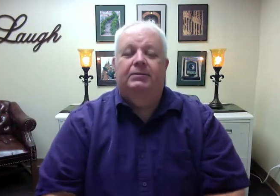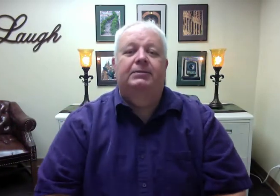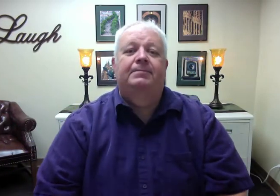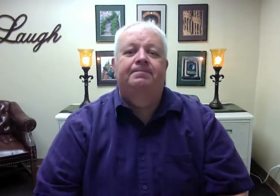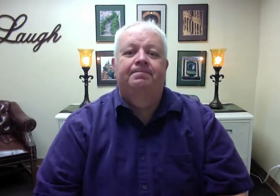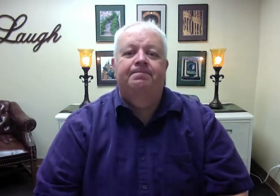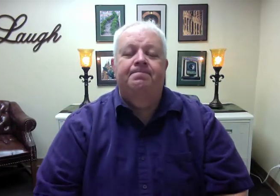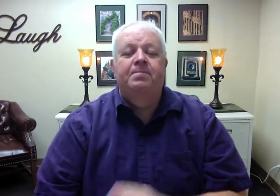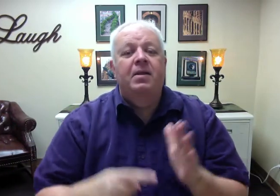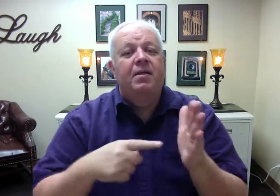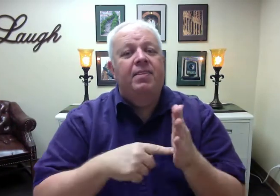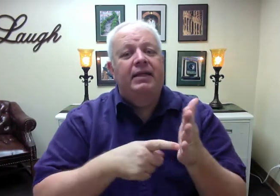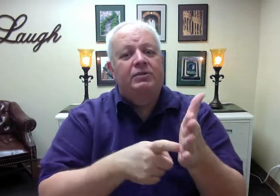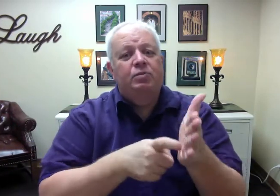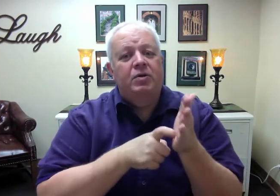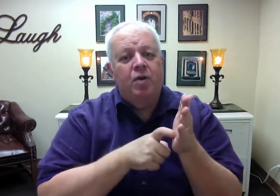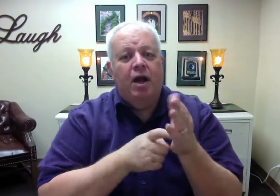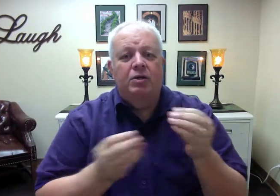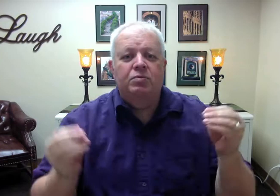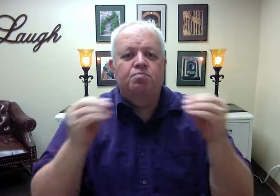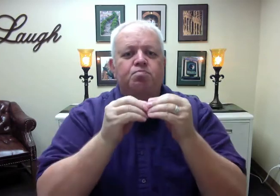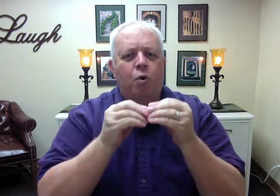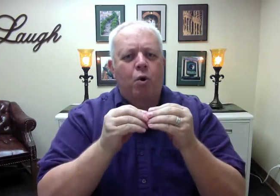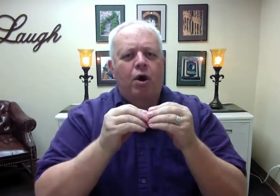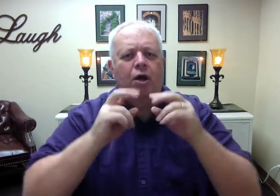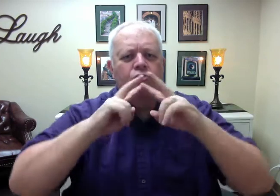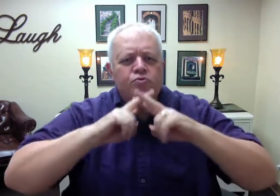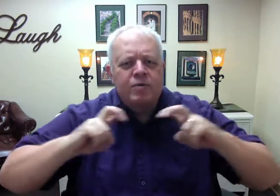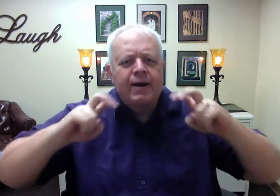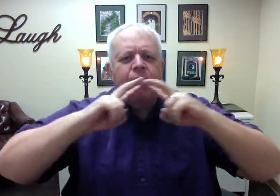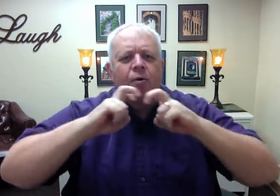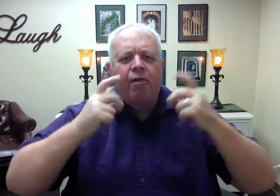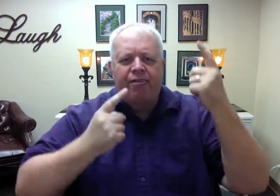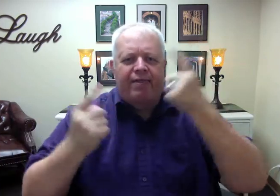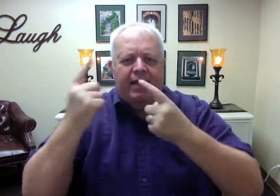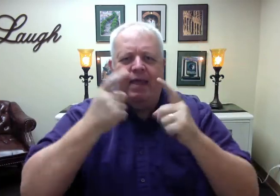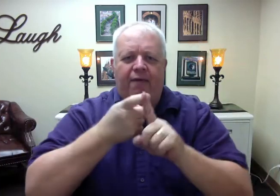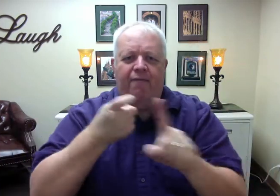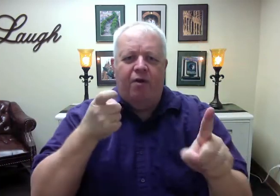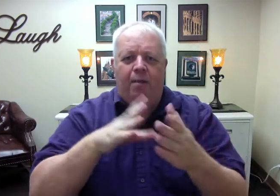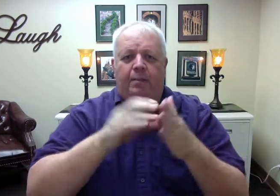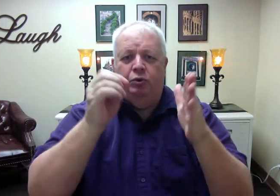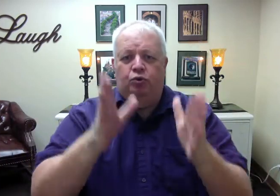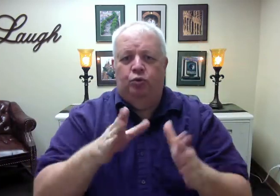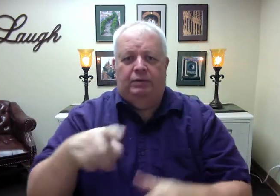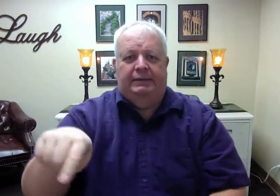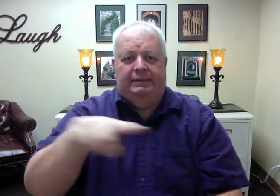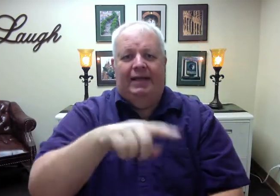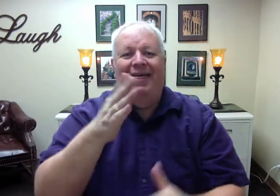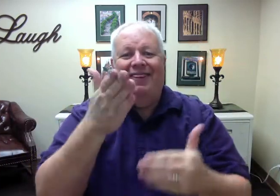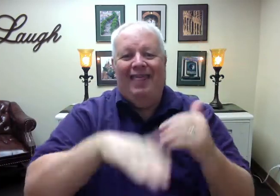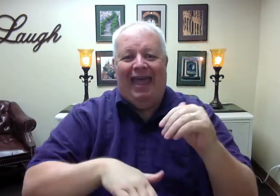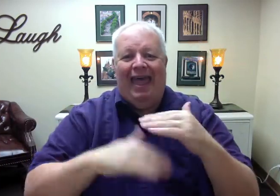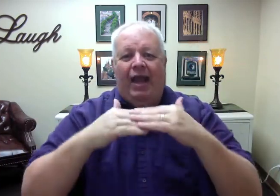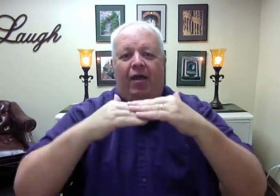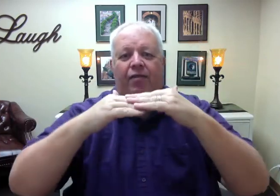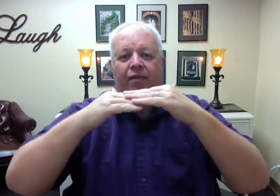This requires even more critical thinking on the part of students than the previous two